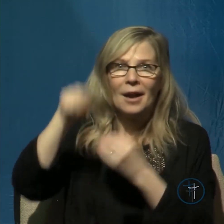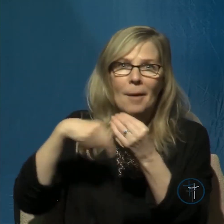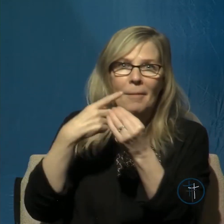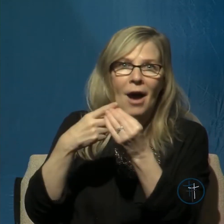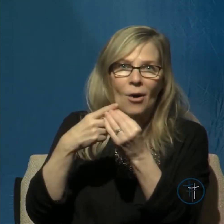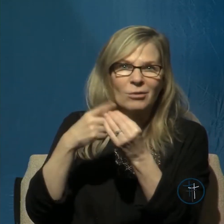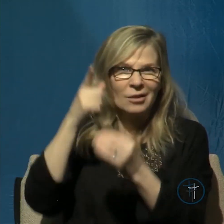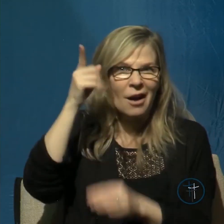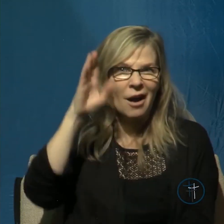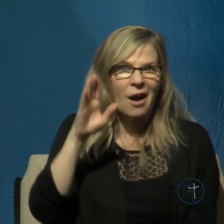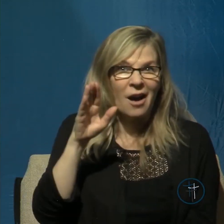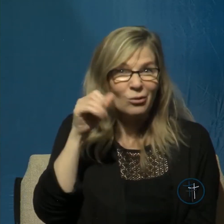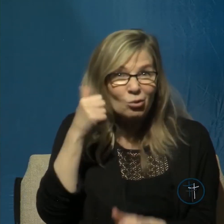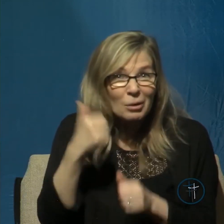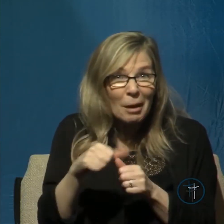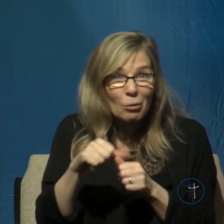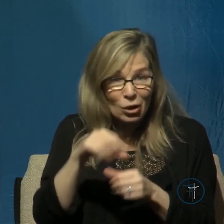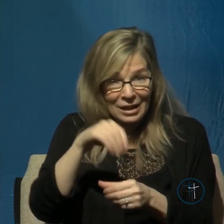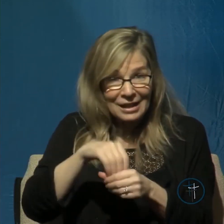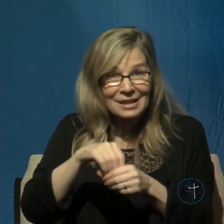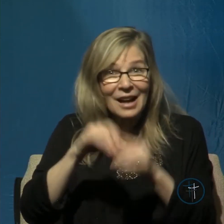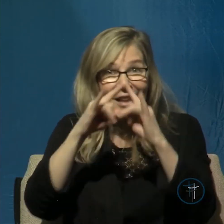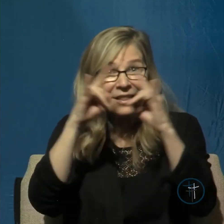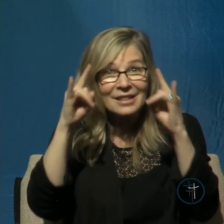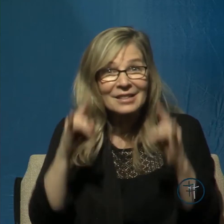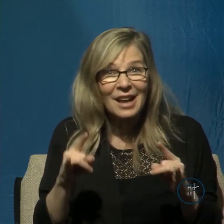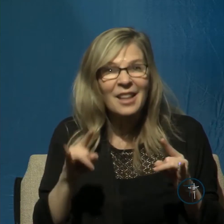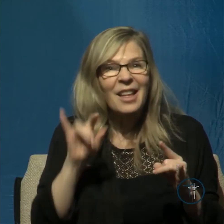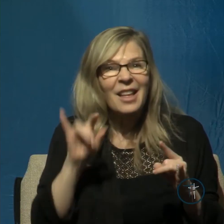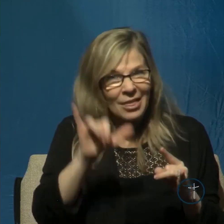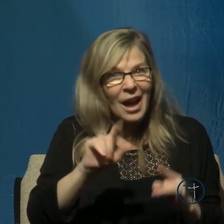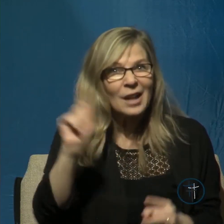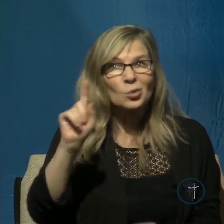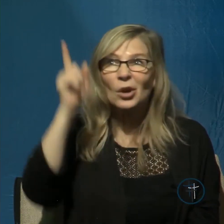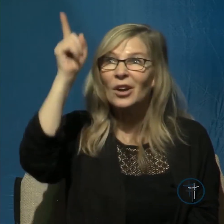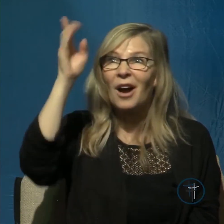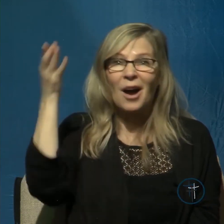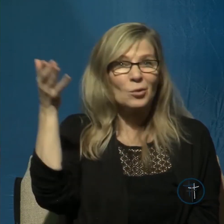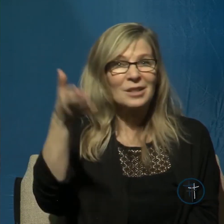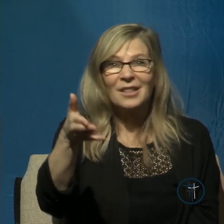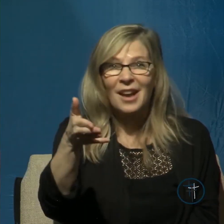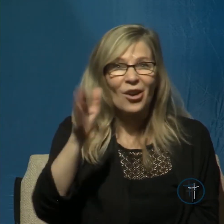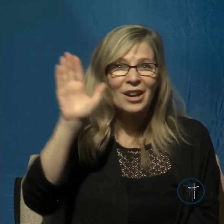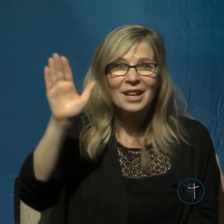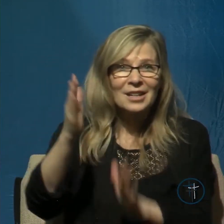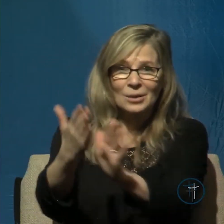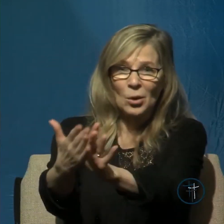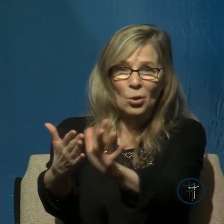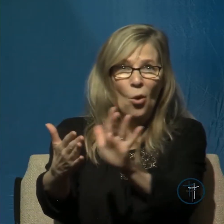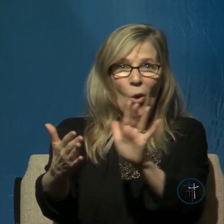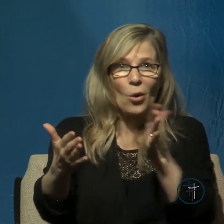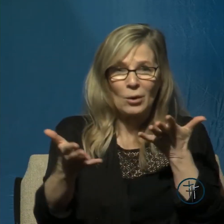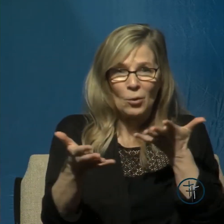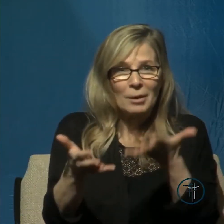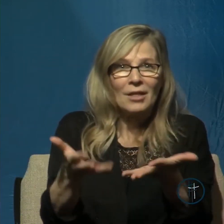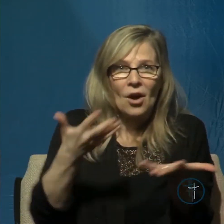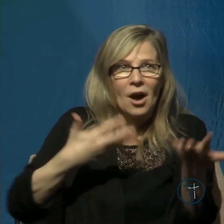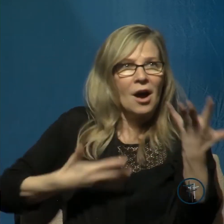inside the tent was the very presence of God God said his shekinah glory would would dwell there it was revealed in a cloud